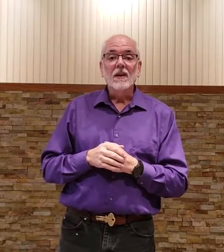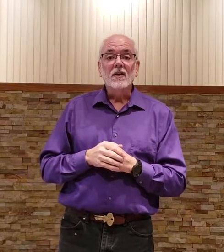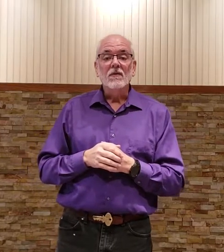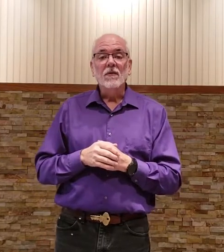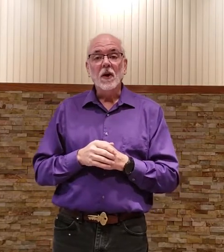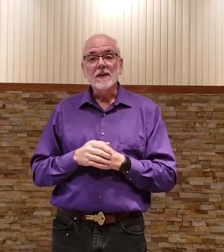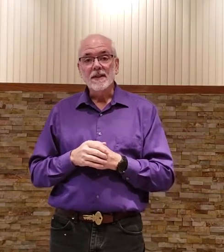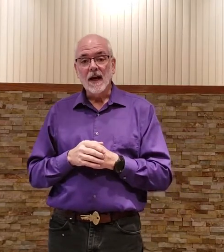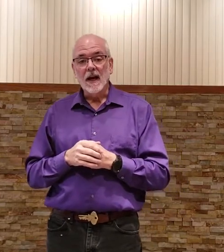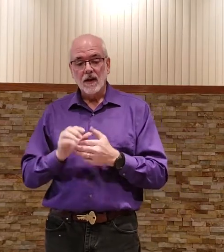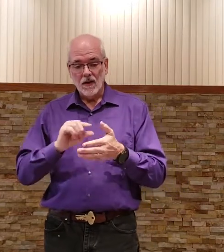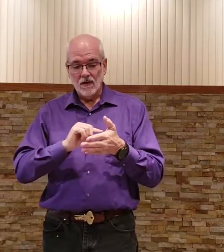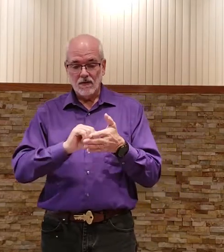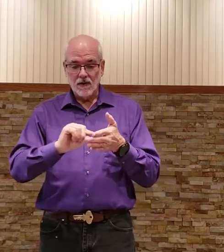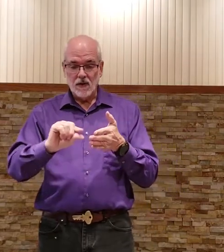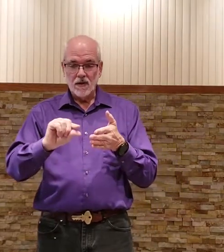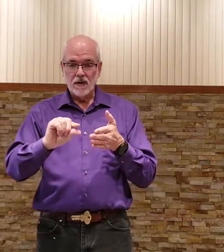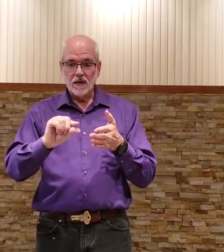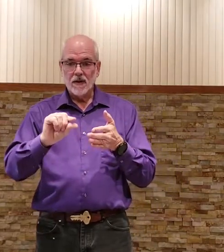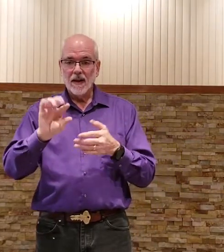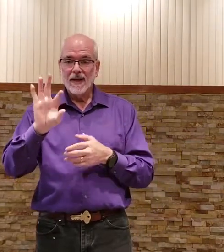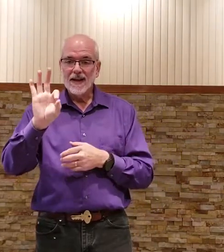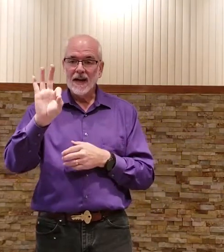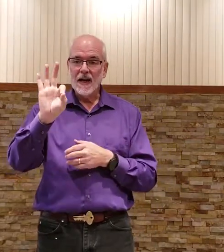verse 9 verse 9